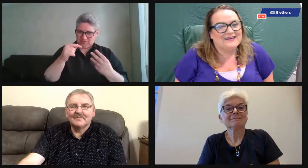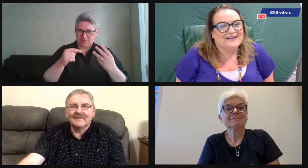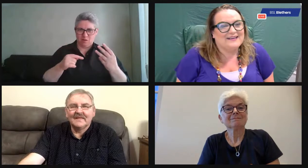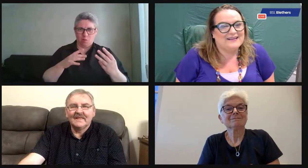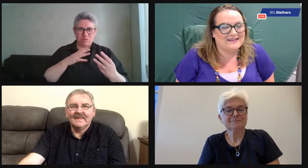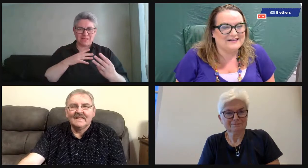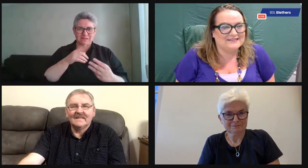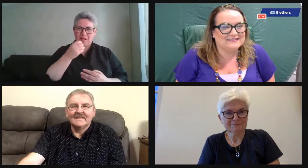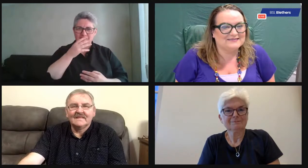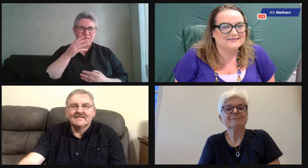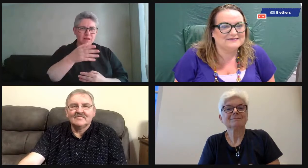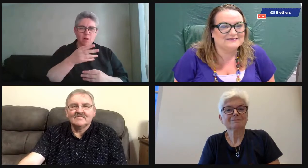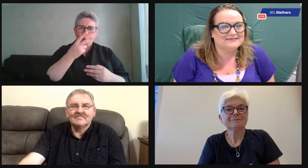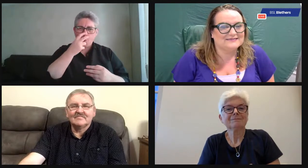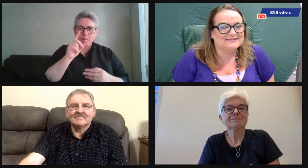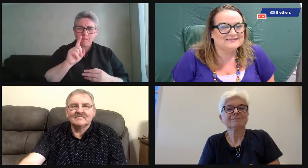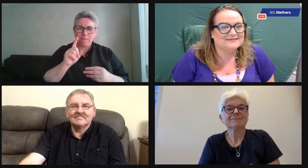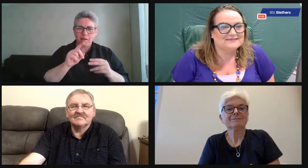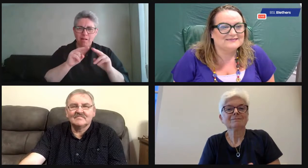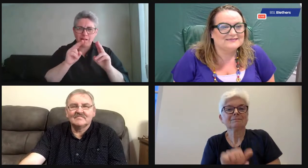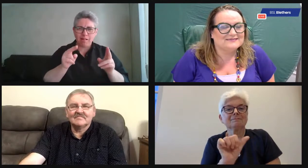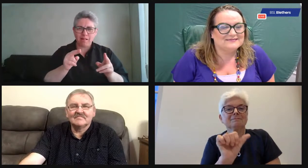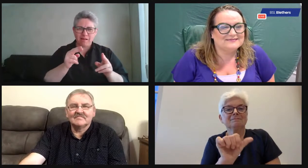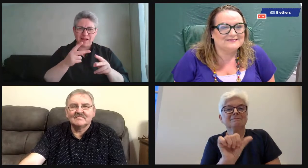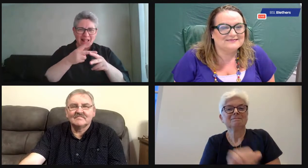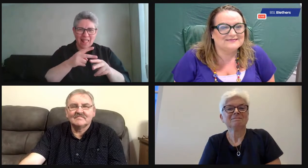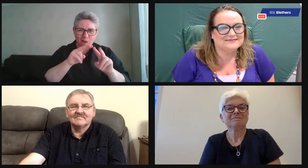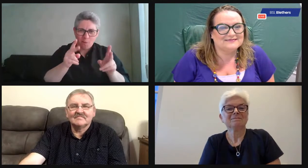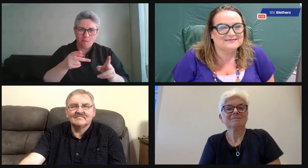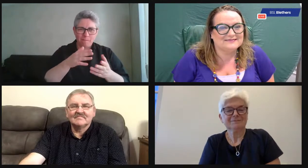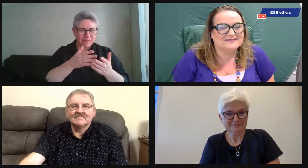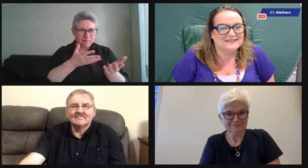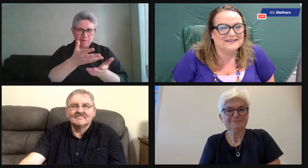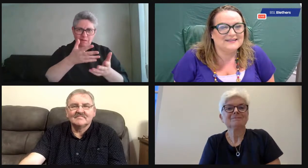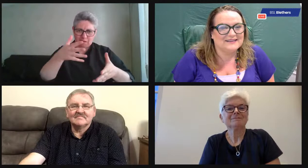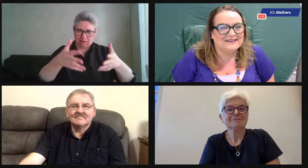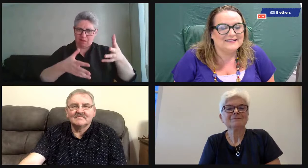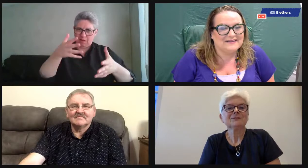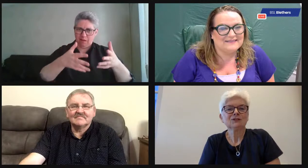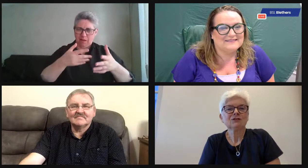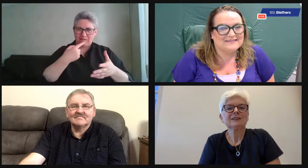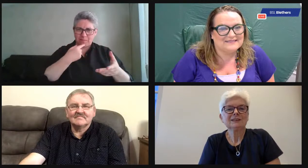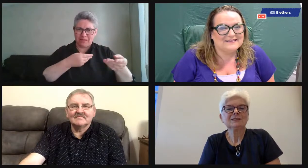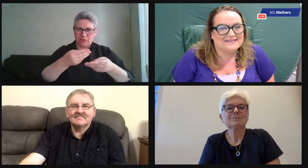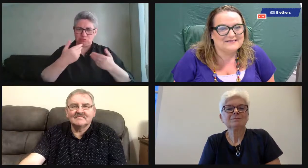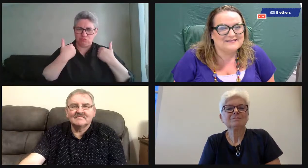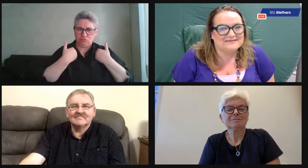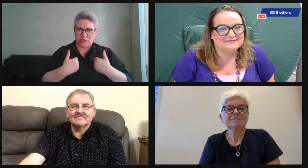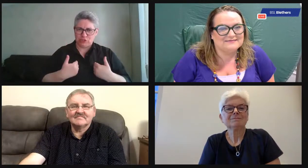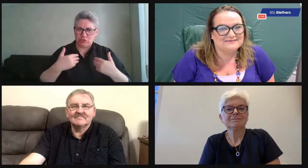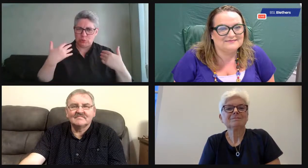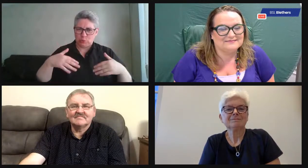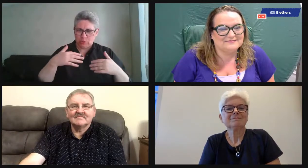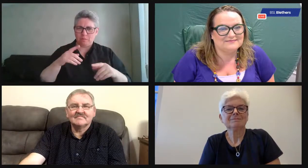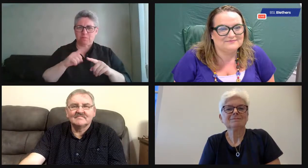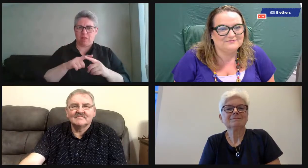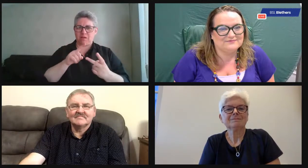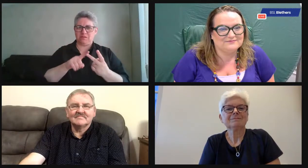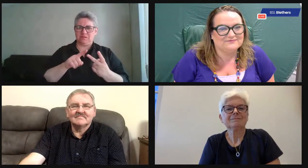back to you about that because I know you've got a great wealth of volunteering. But old people's homes and care homes and things, particularly with sign language,